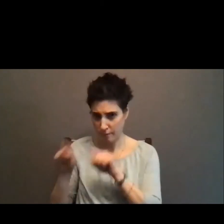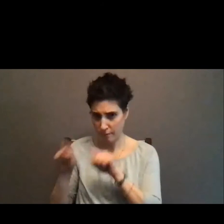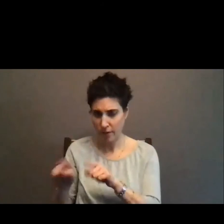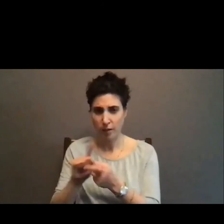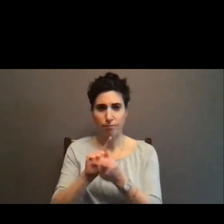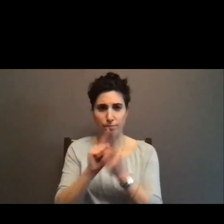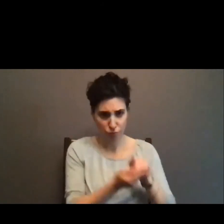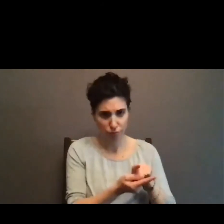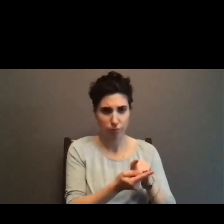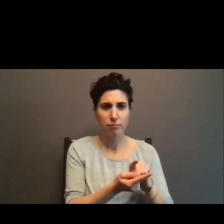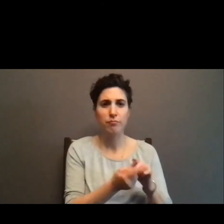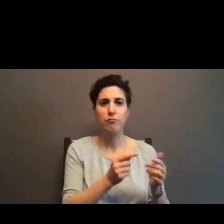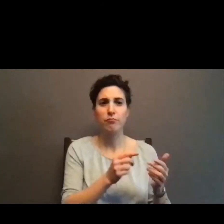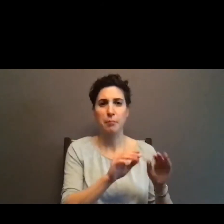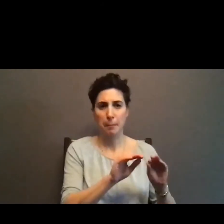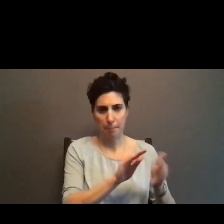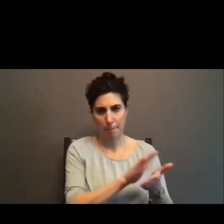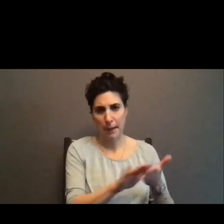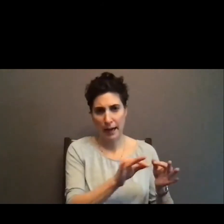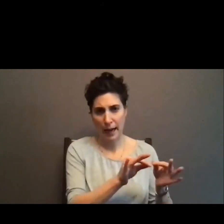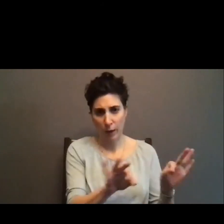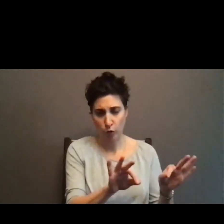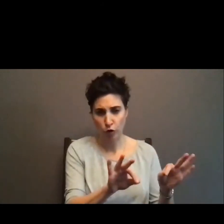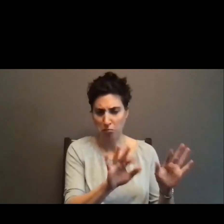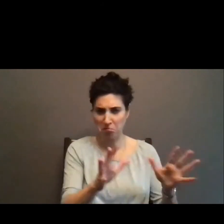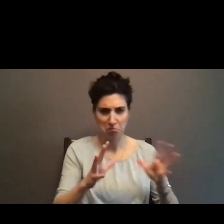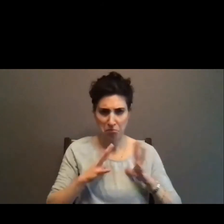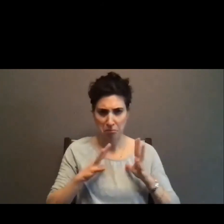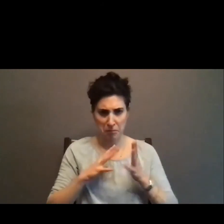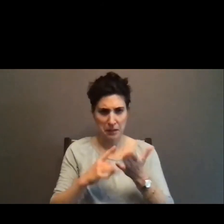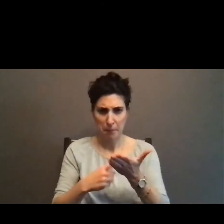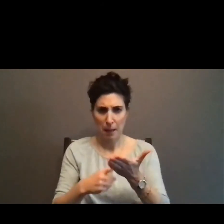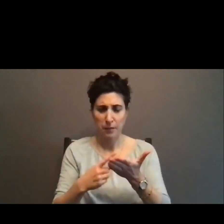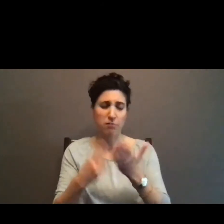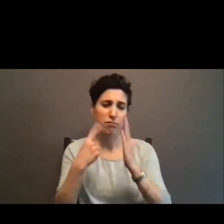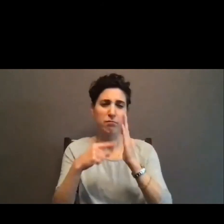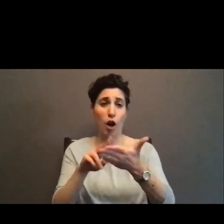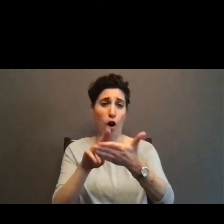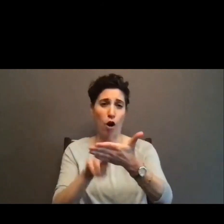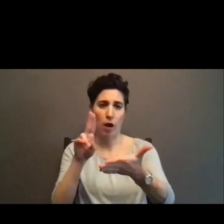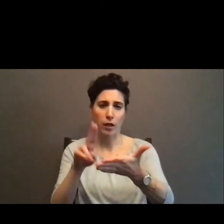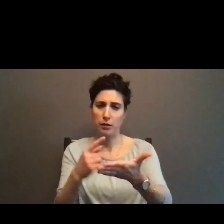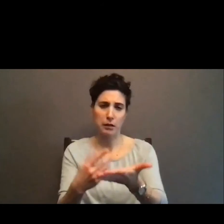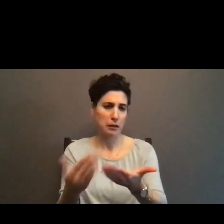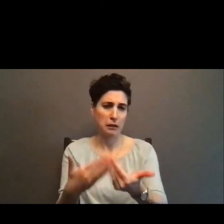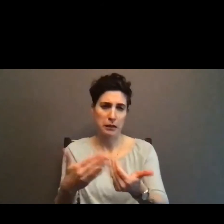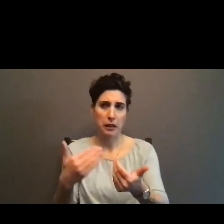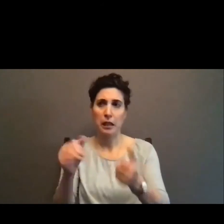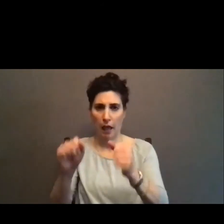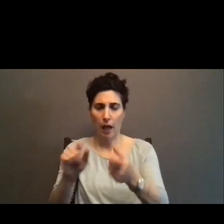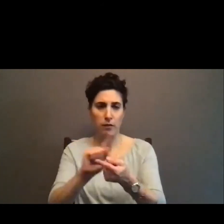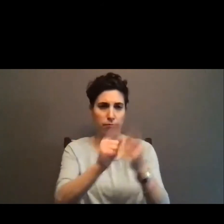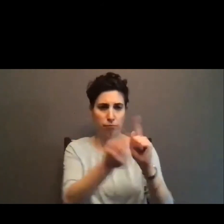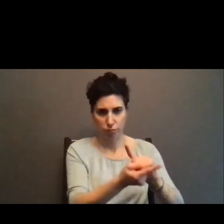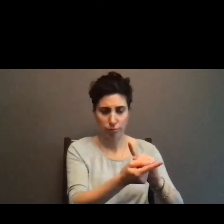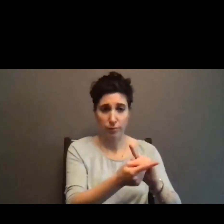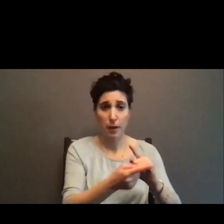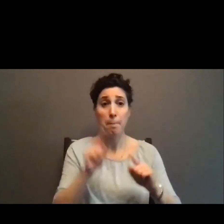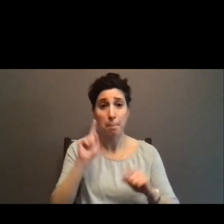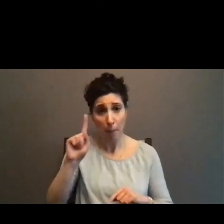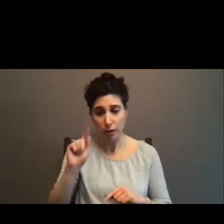that, but what do we do when it's an artistic statement? Because an artistic statement is both trying to